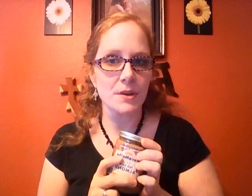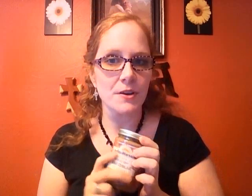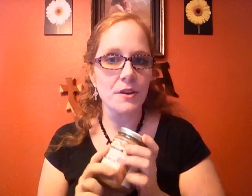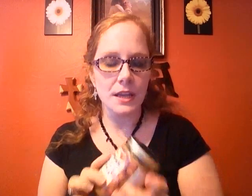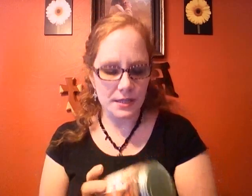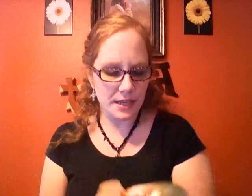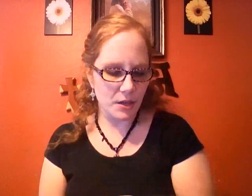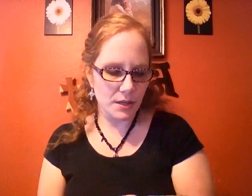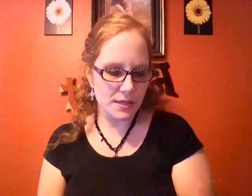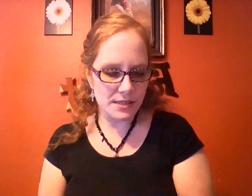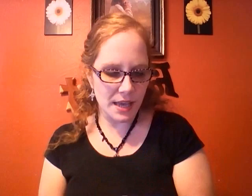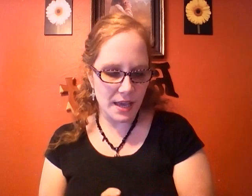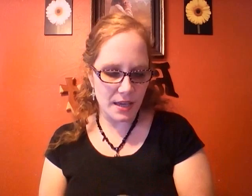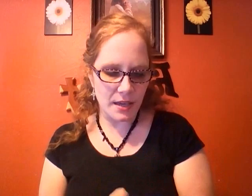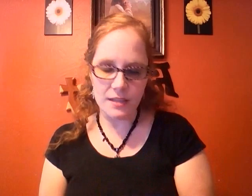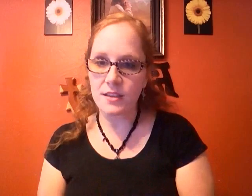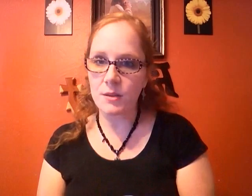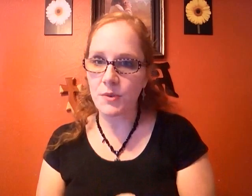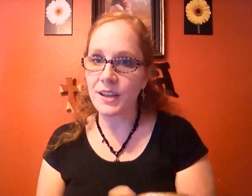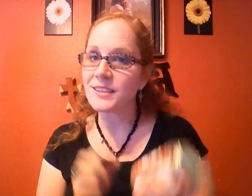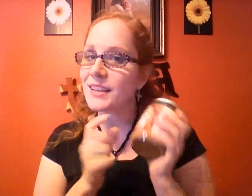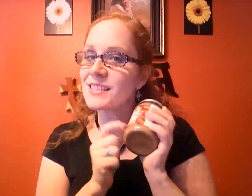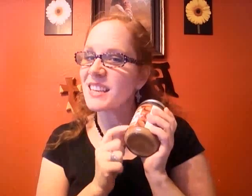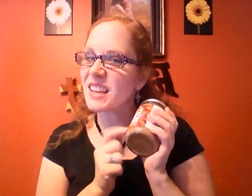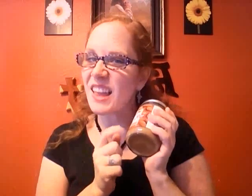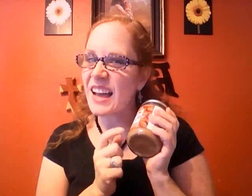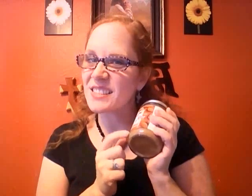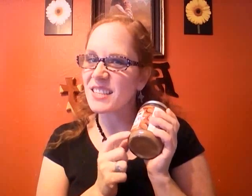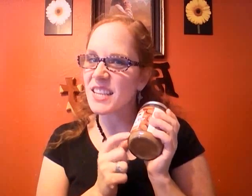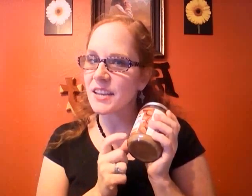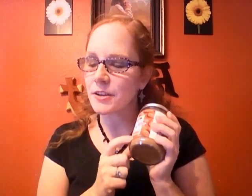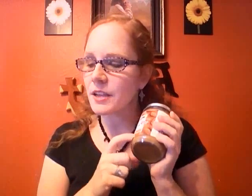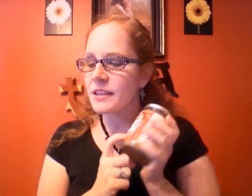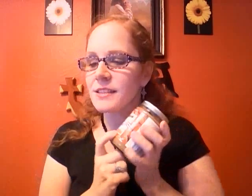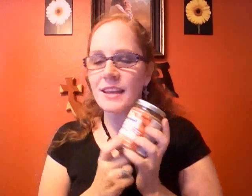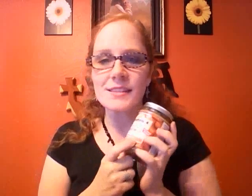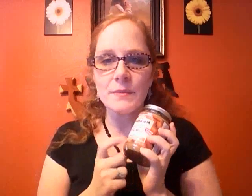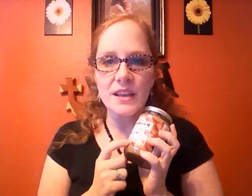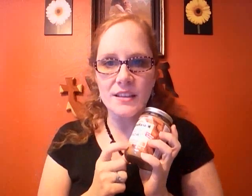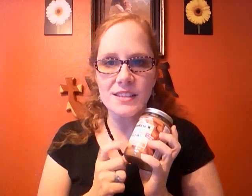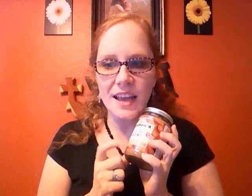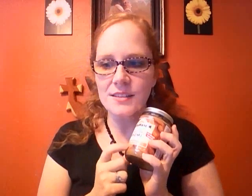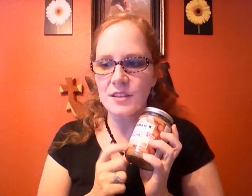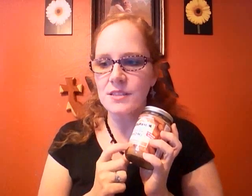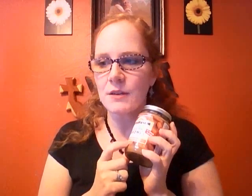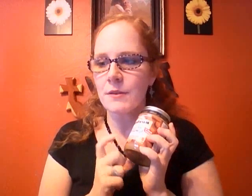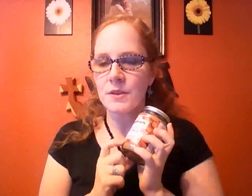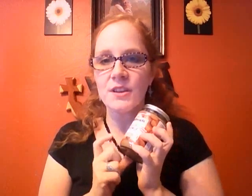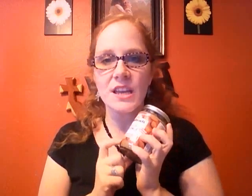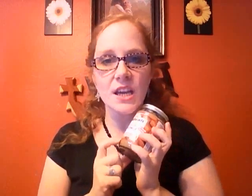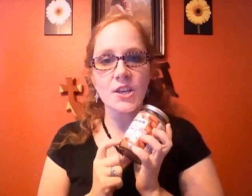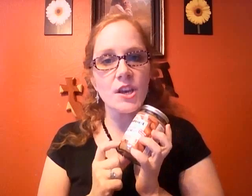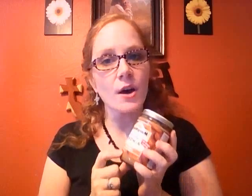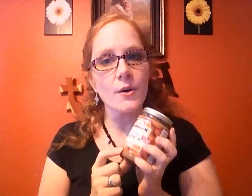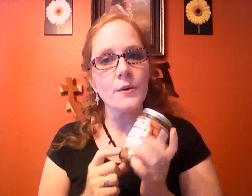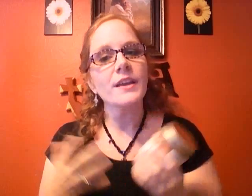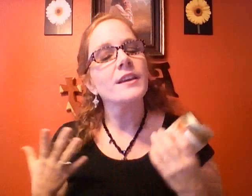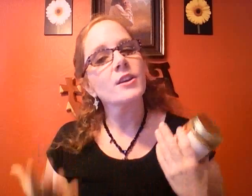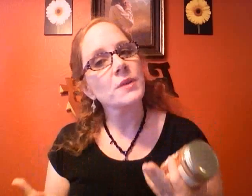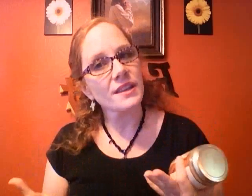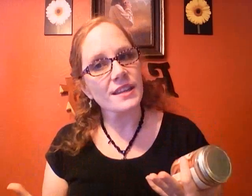butter because I know this is a it's a good brand it's in a glass container so that's something else to ask yourself if you're getting a no could be in